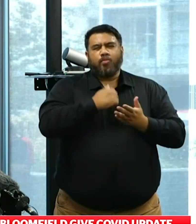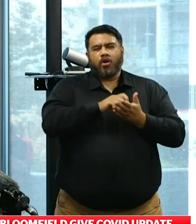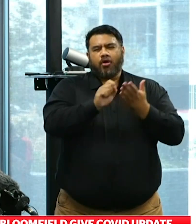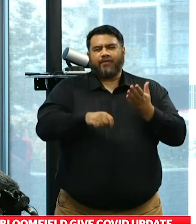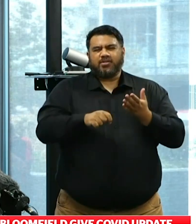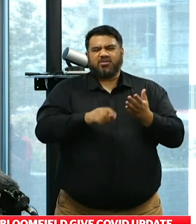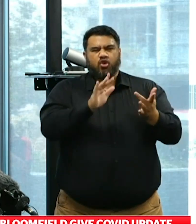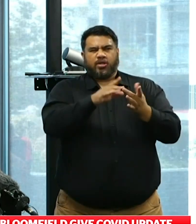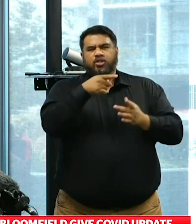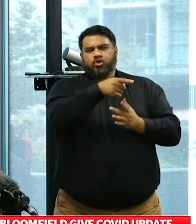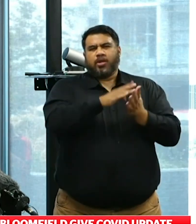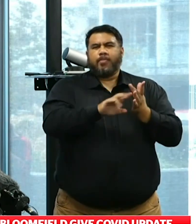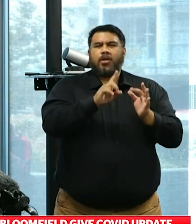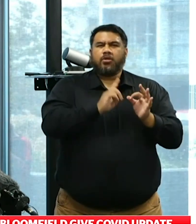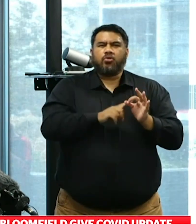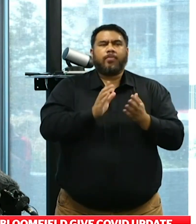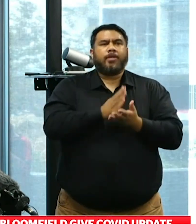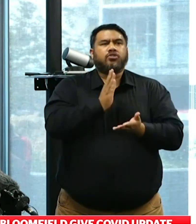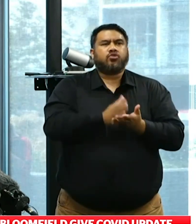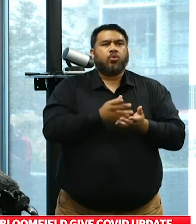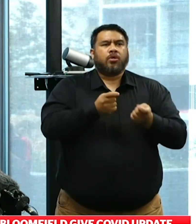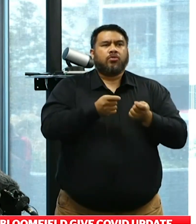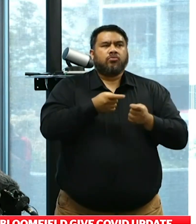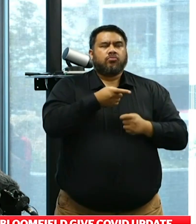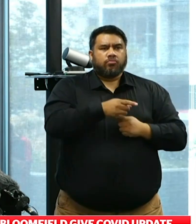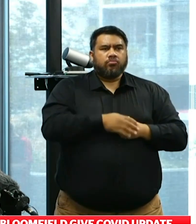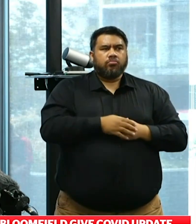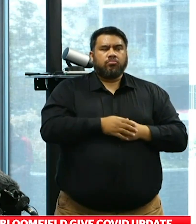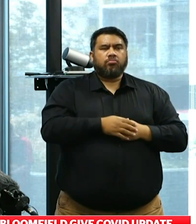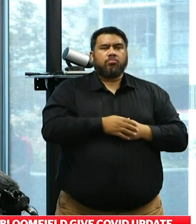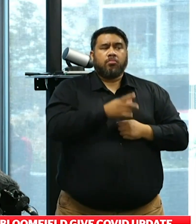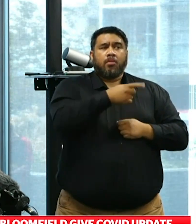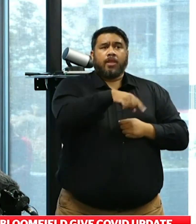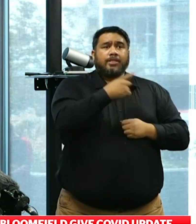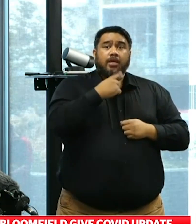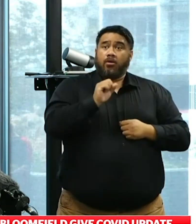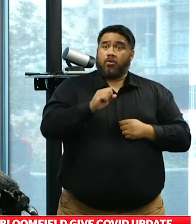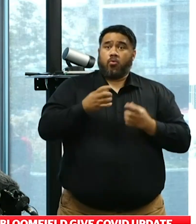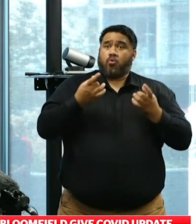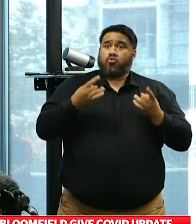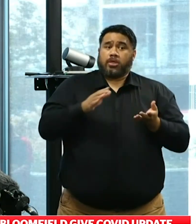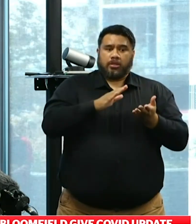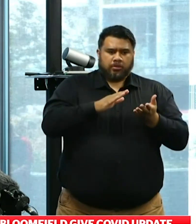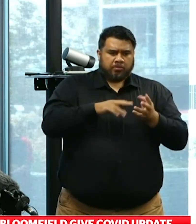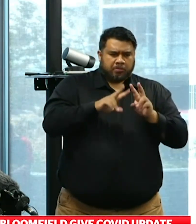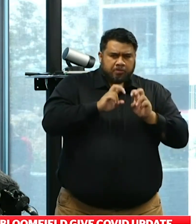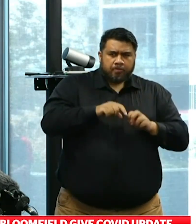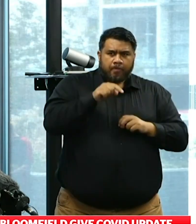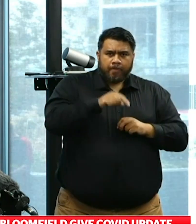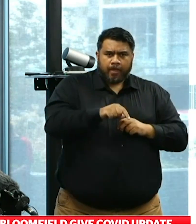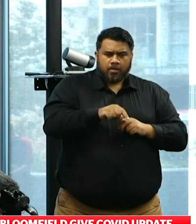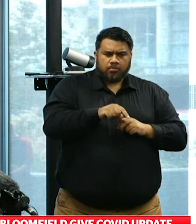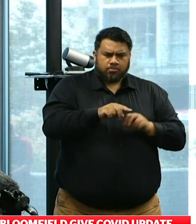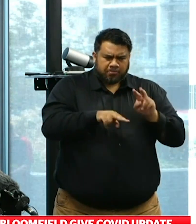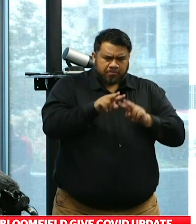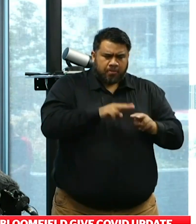MIQ to make sure that her case was being appropriately handled and was given some reassurance that actually they had already been reviewing that and looking at